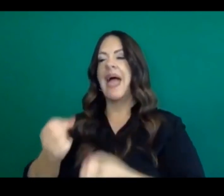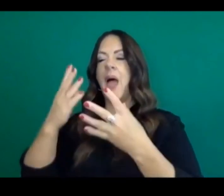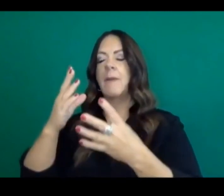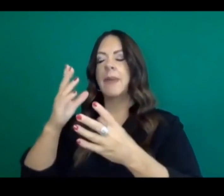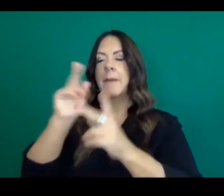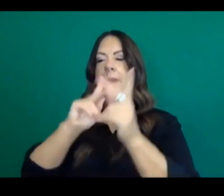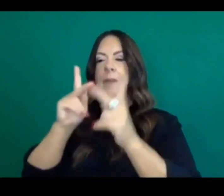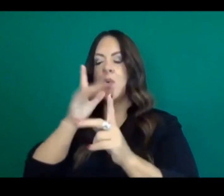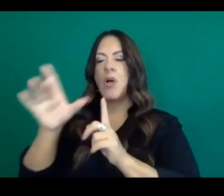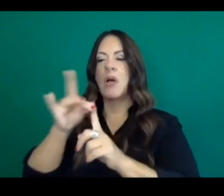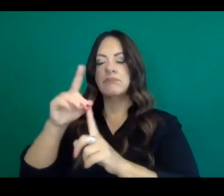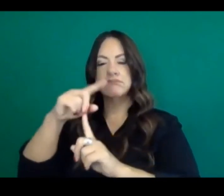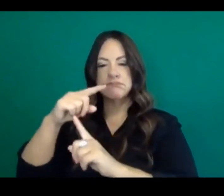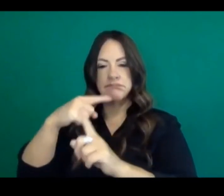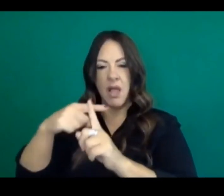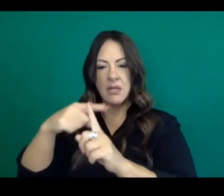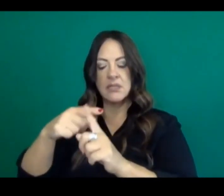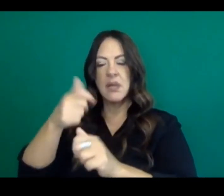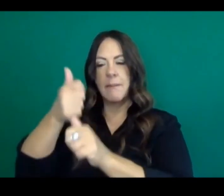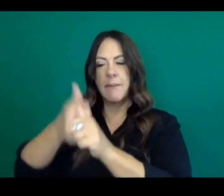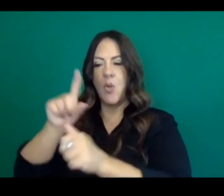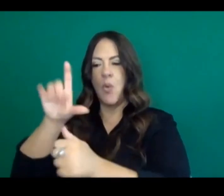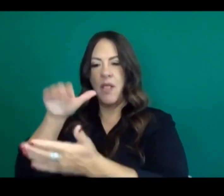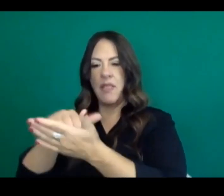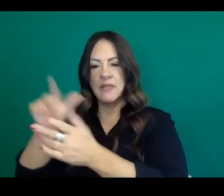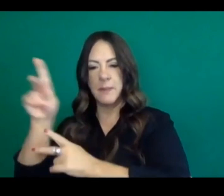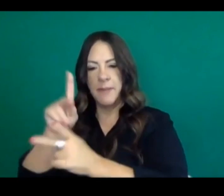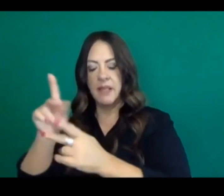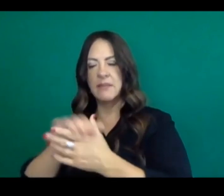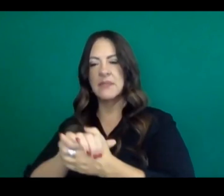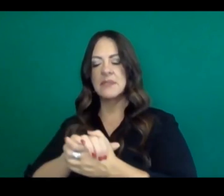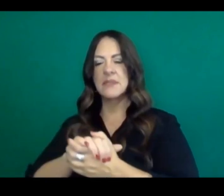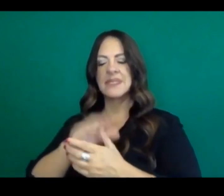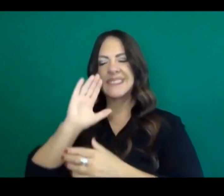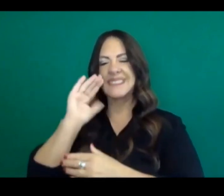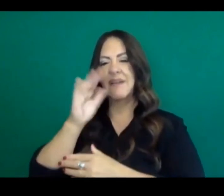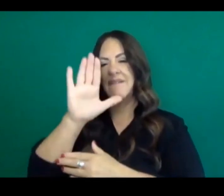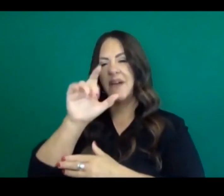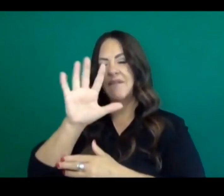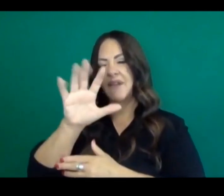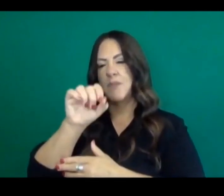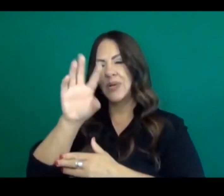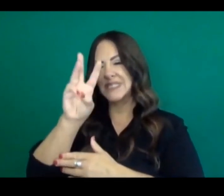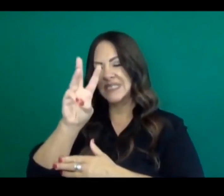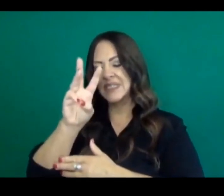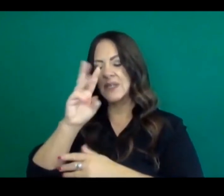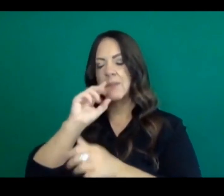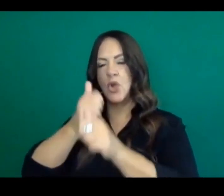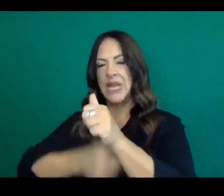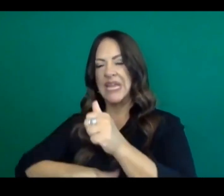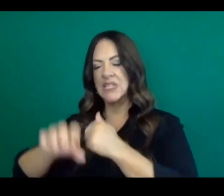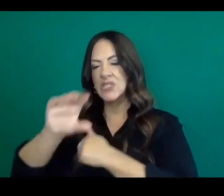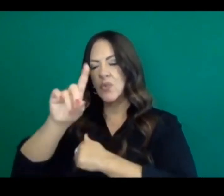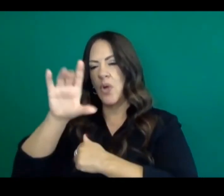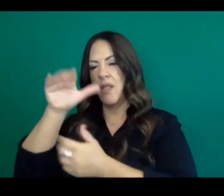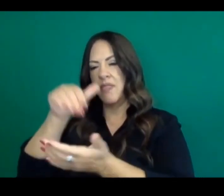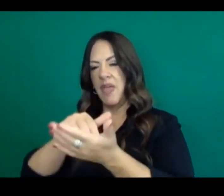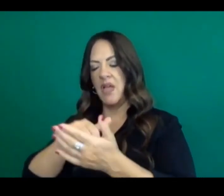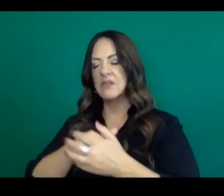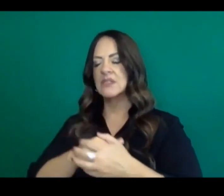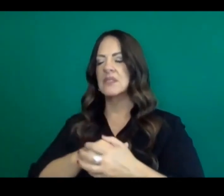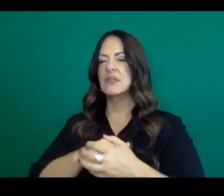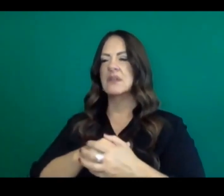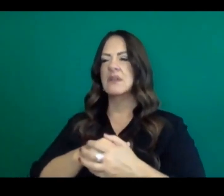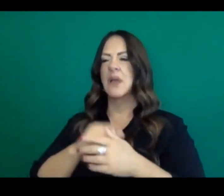,000 and the positivity rate, uh, so 5.6 per 100,000 and a 5% positivity rate according to the